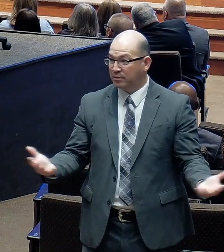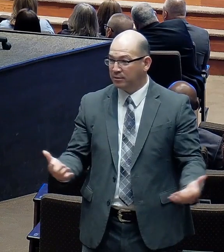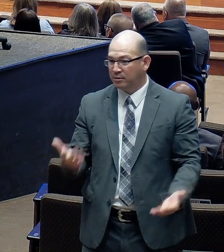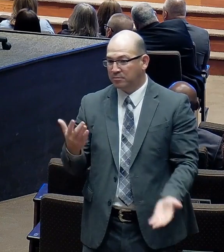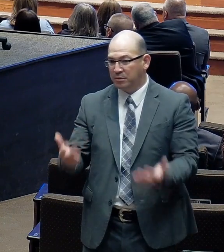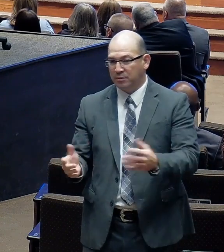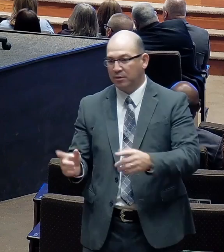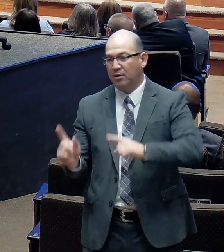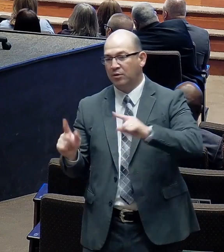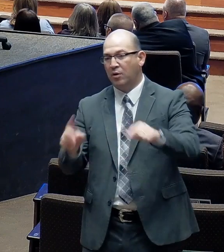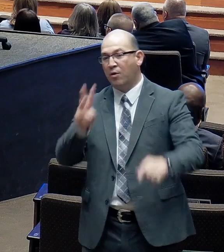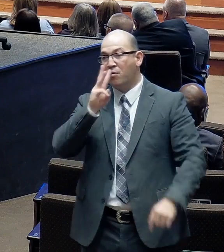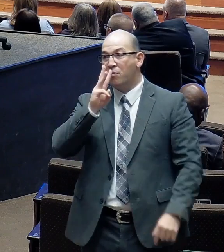And you're going to restaurants.